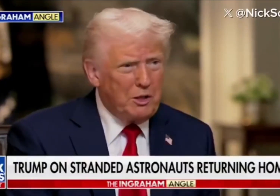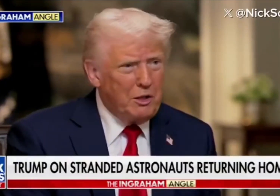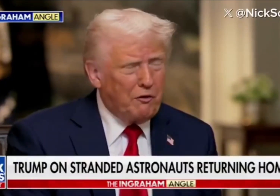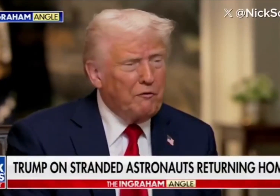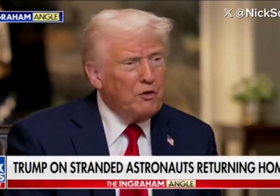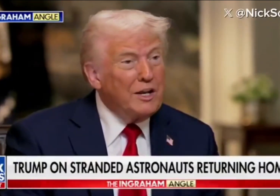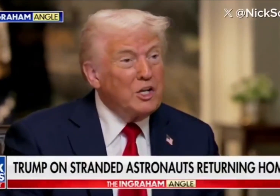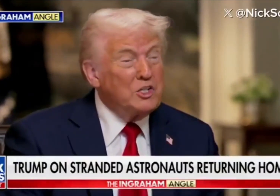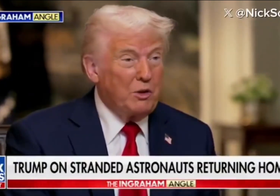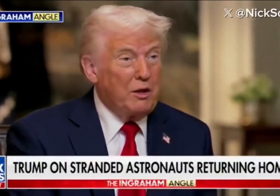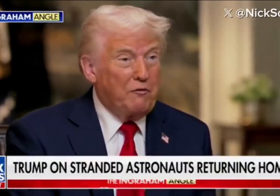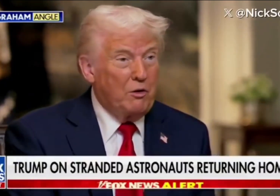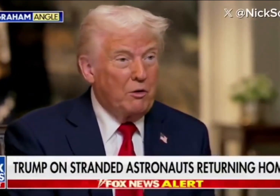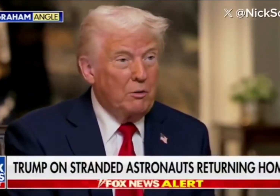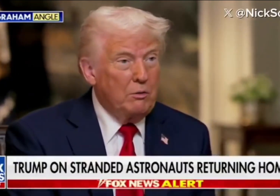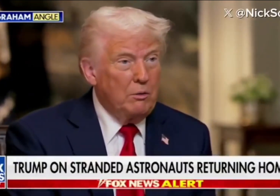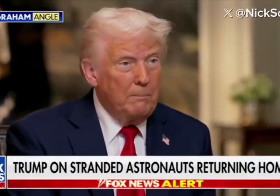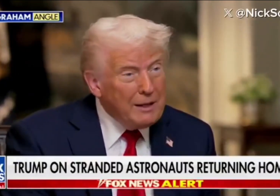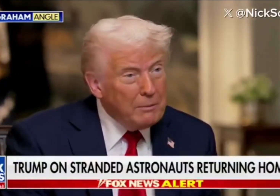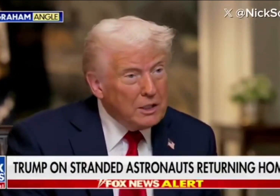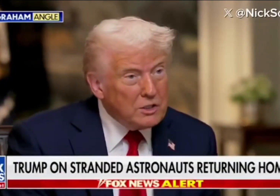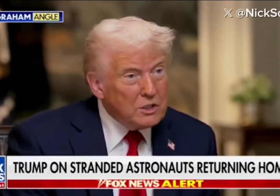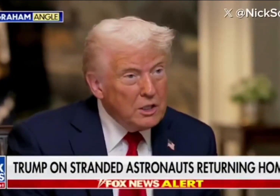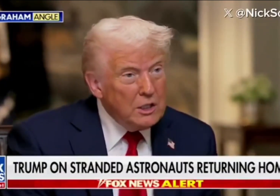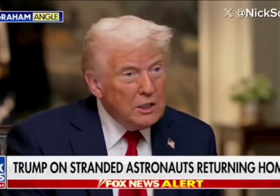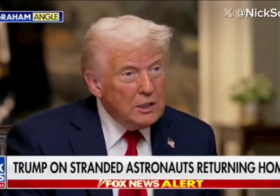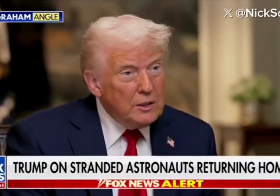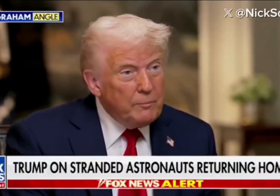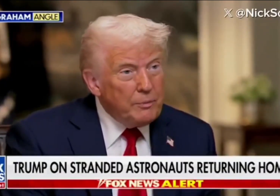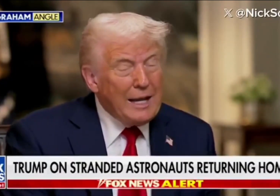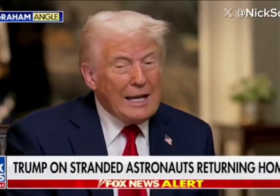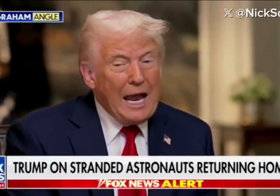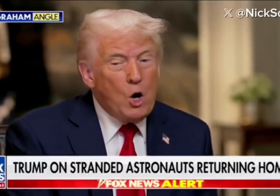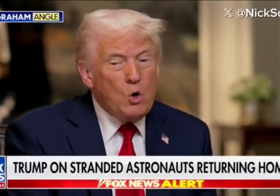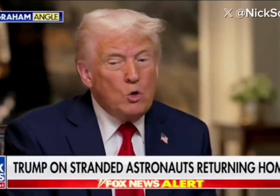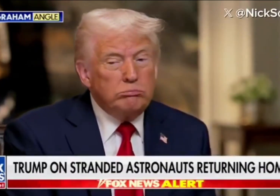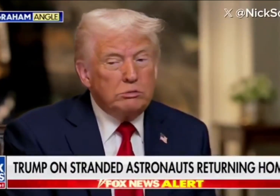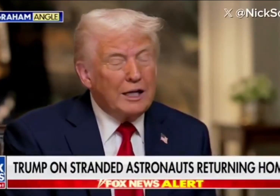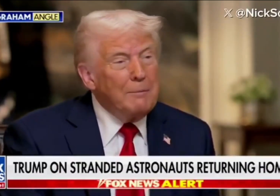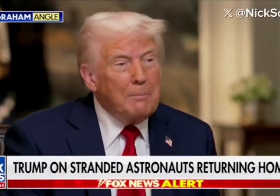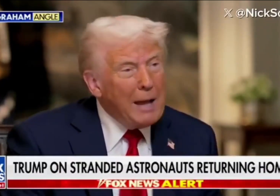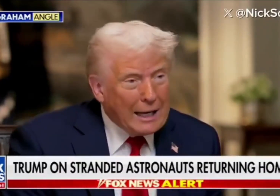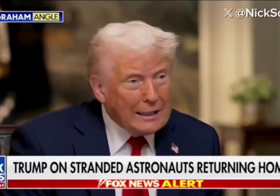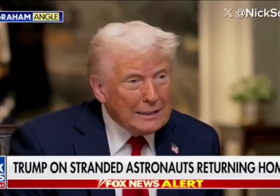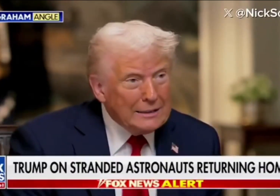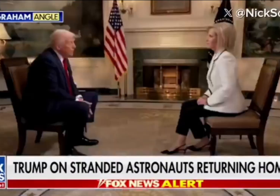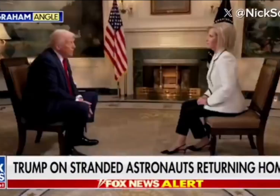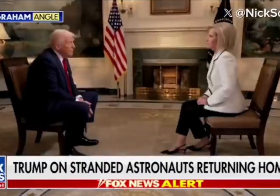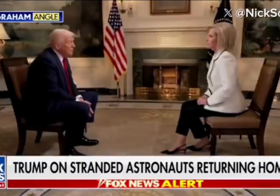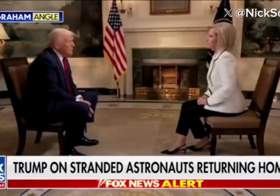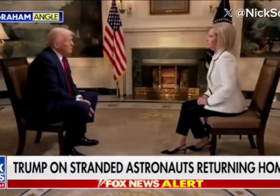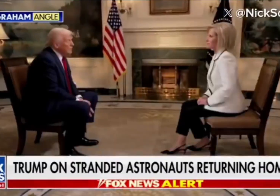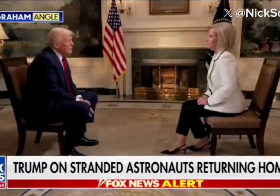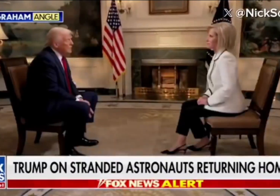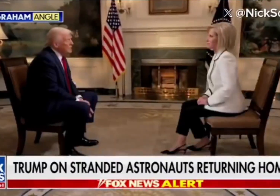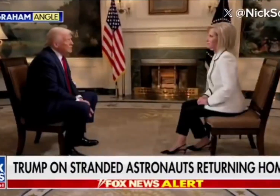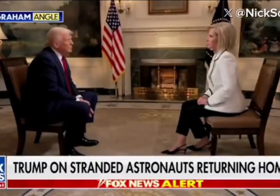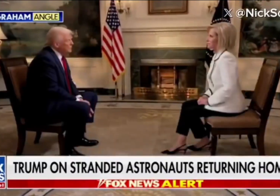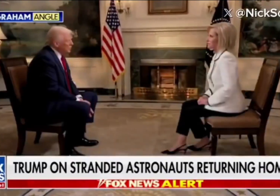be there for a few days. They were there for many months. And now they're coming back. But think of it. Elon's able to